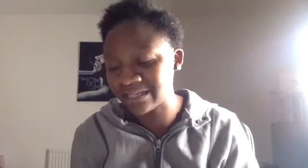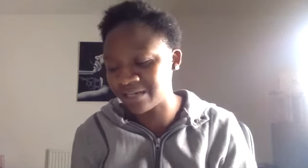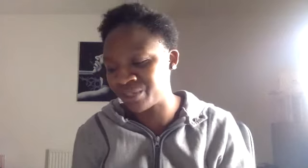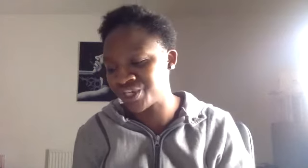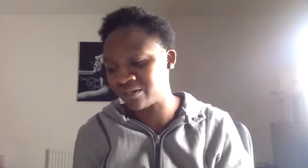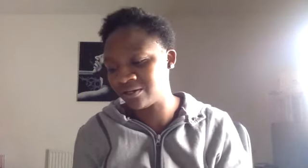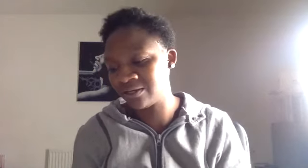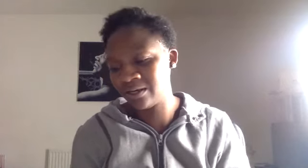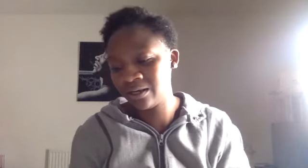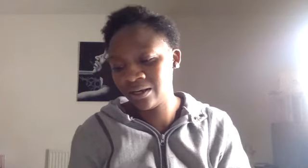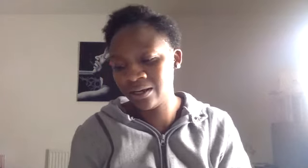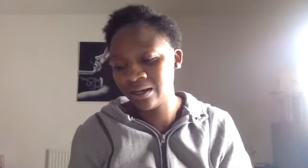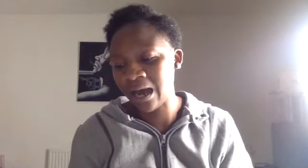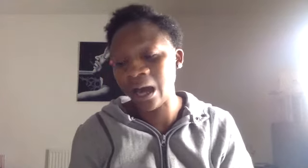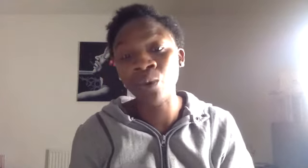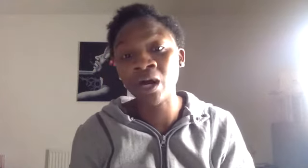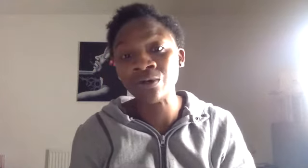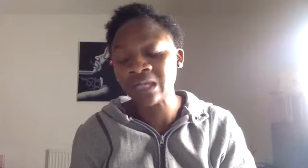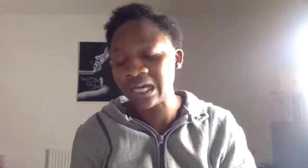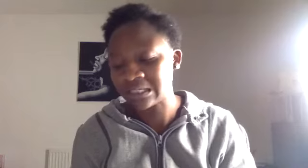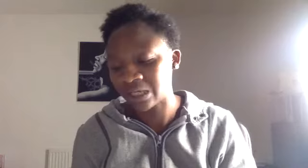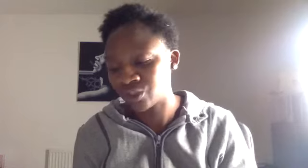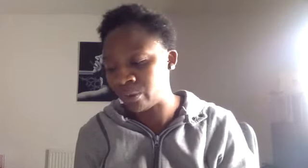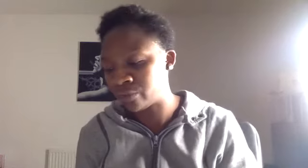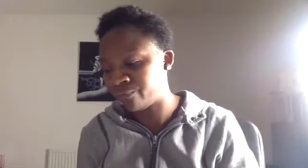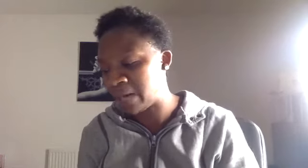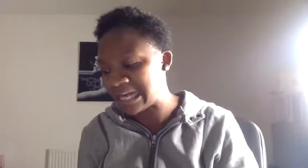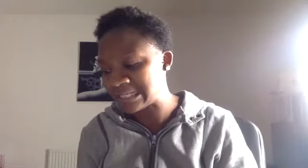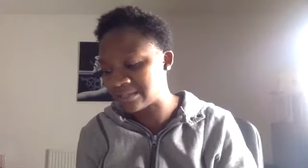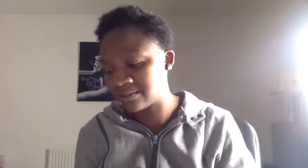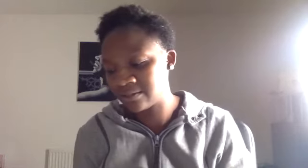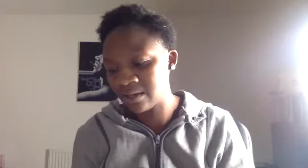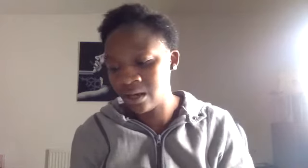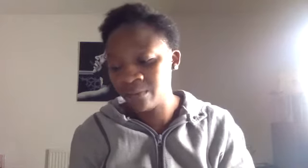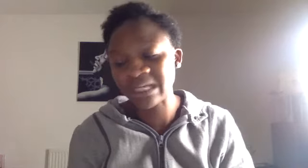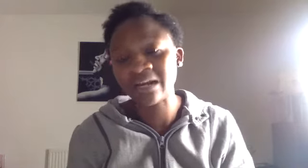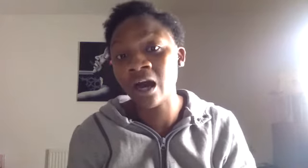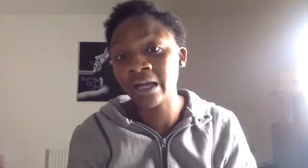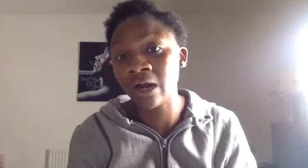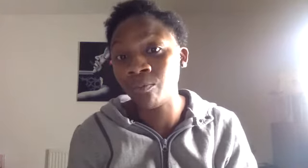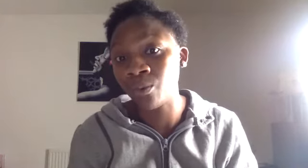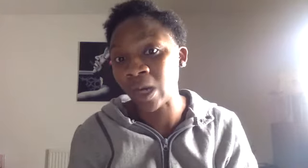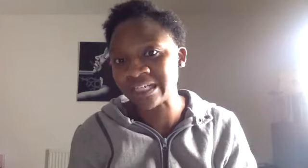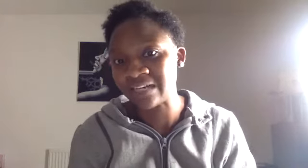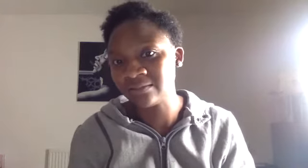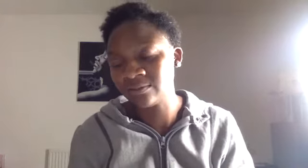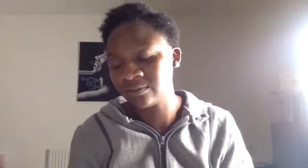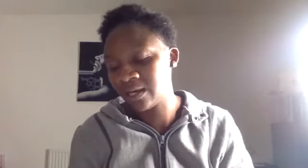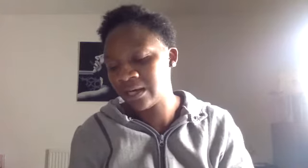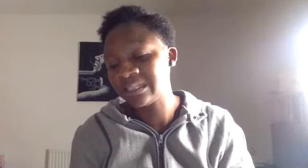commotion. Our world is such a beautiful place, but I can't help but wonder, did